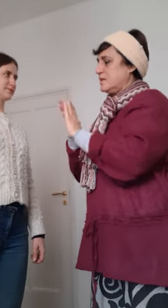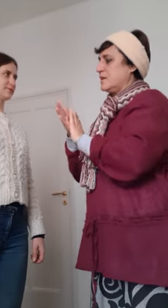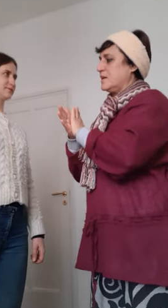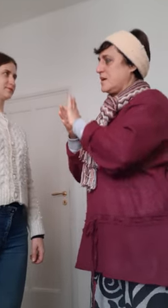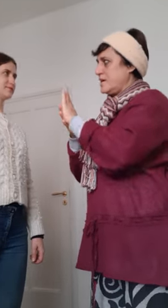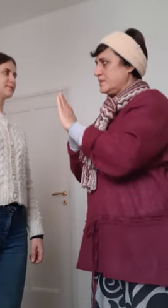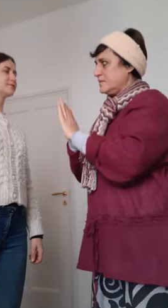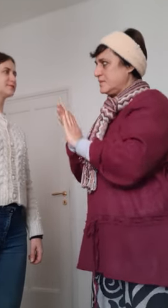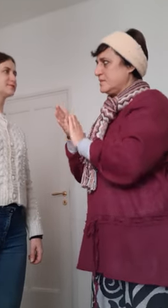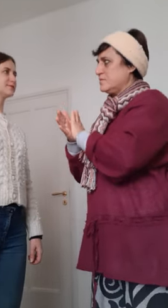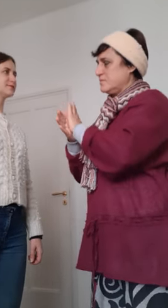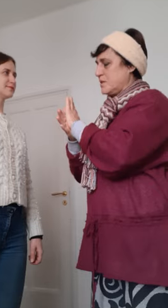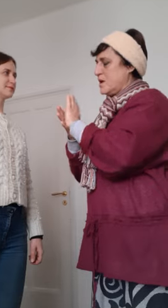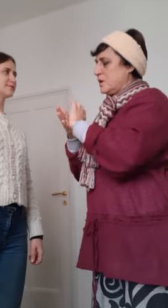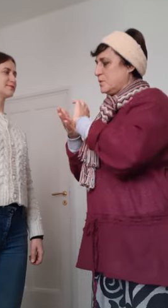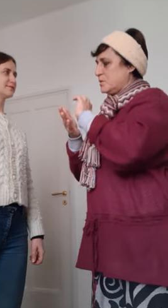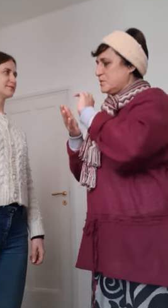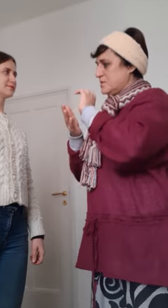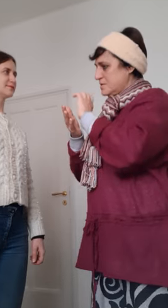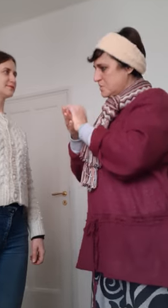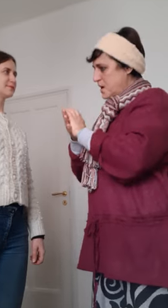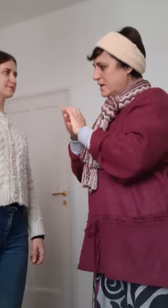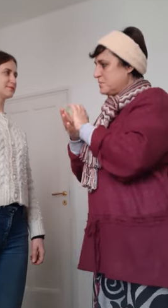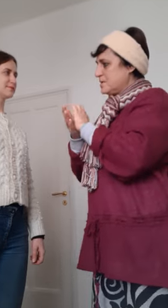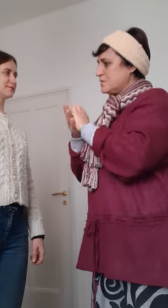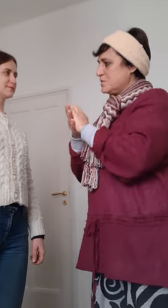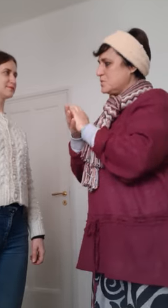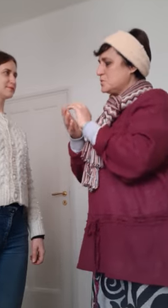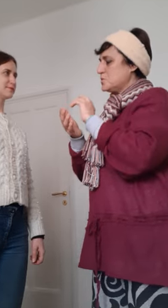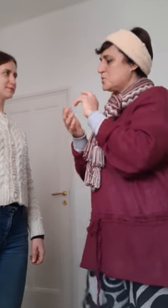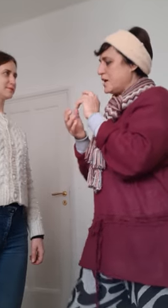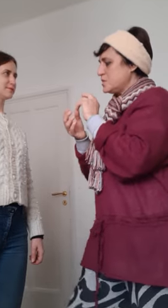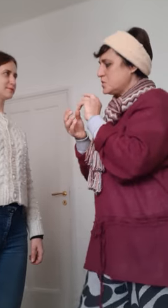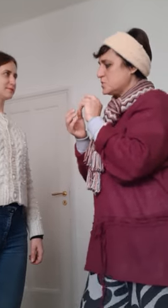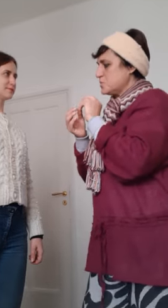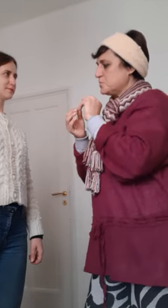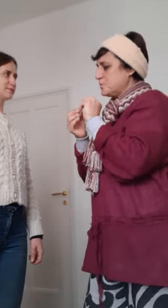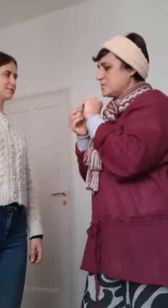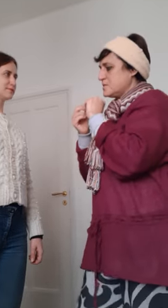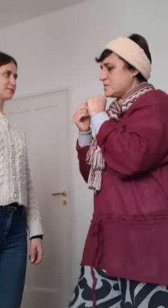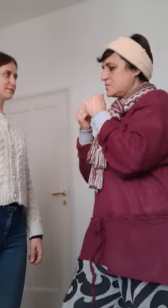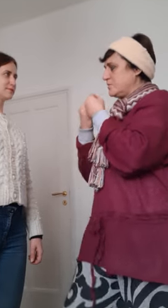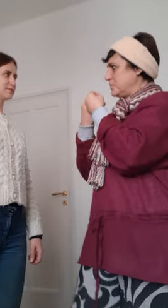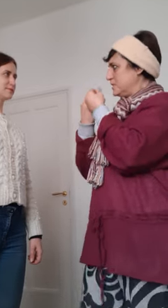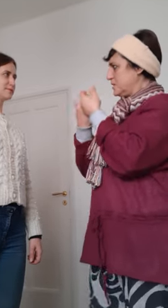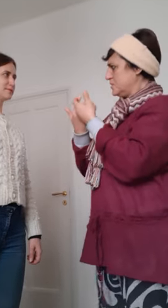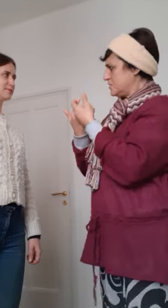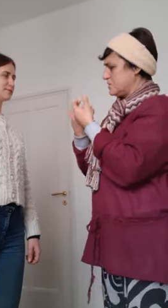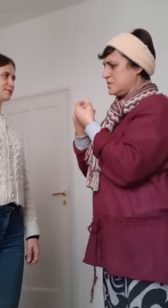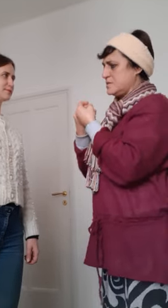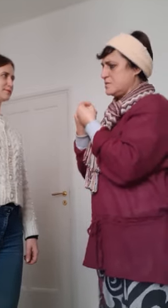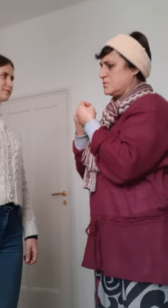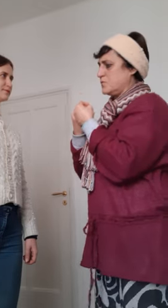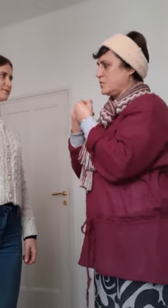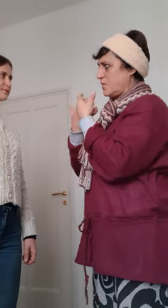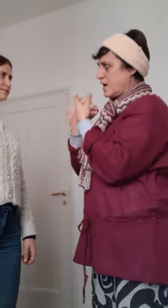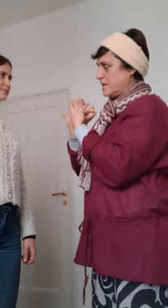kindly this is why I'm asking you try to put this sort of lamentation of this sort of crying